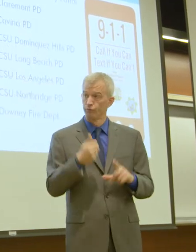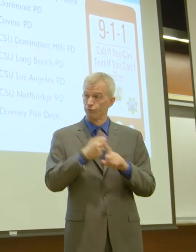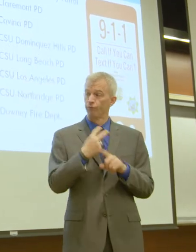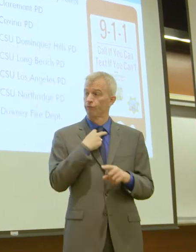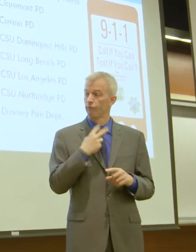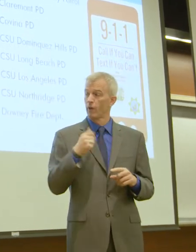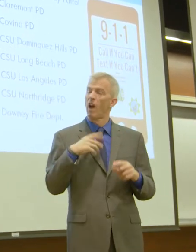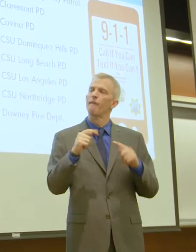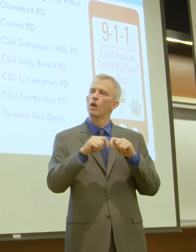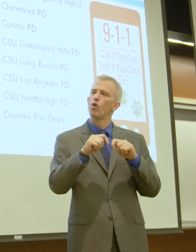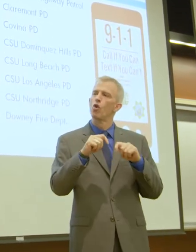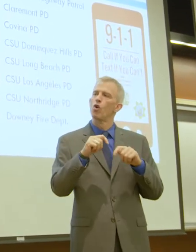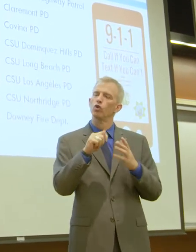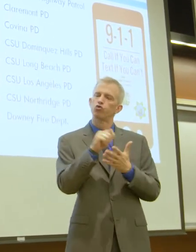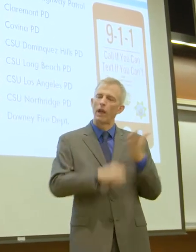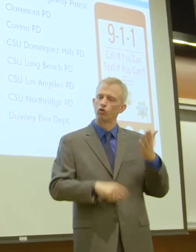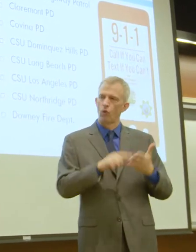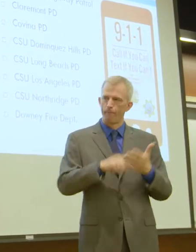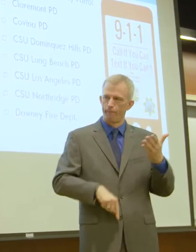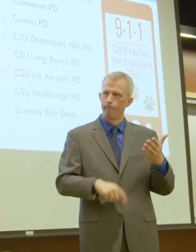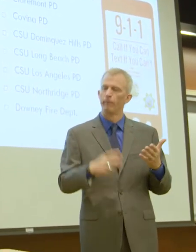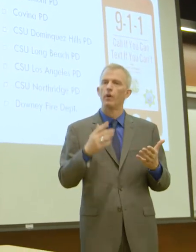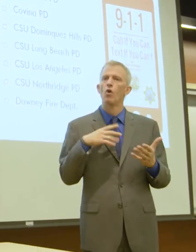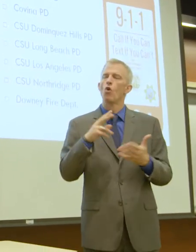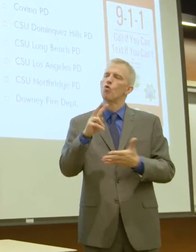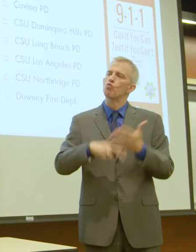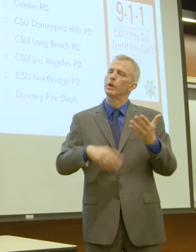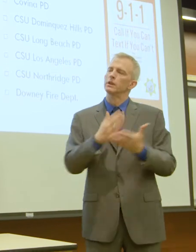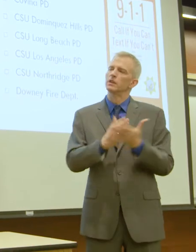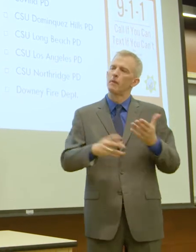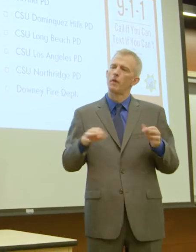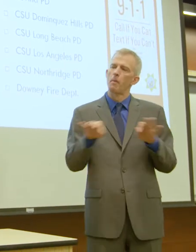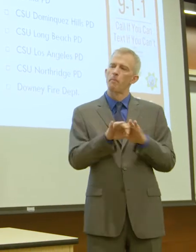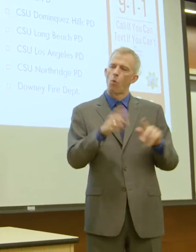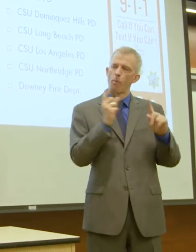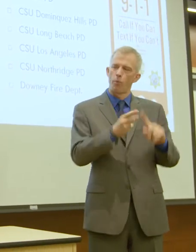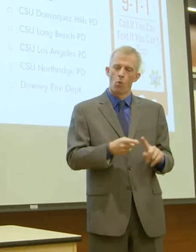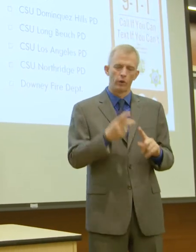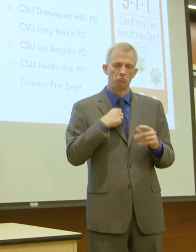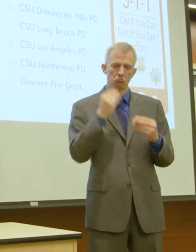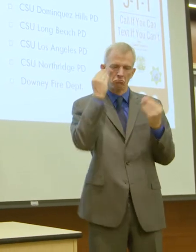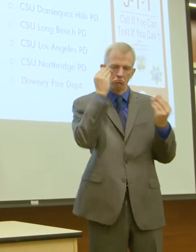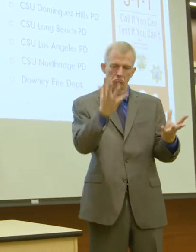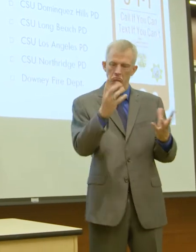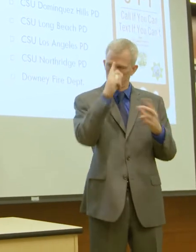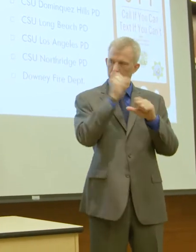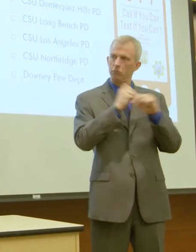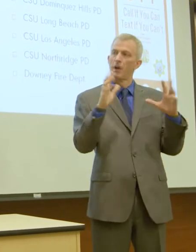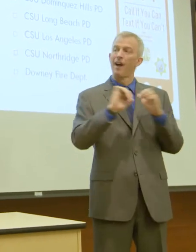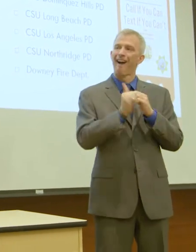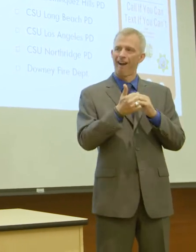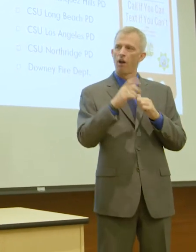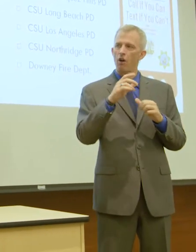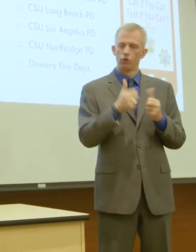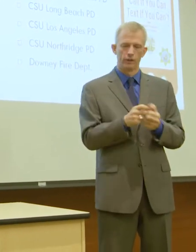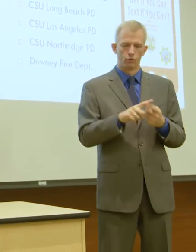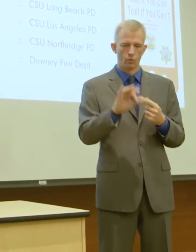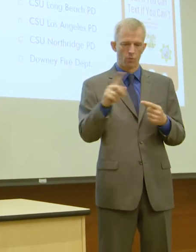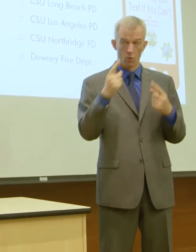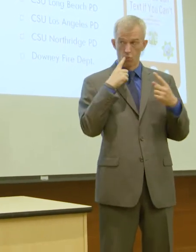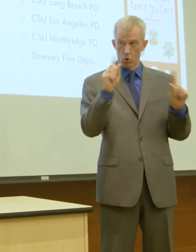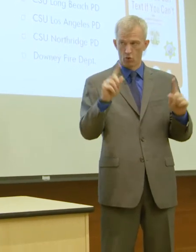transcript of the call, and I want to read to you some of the highlights of the call to give you an idea of how text to 911 worked in this situation.